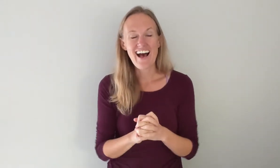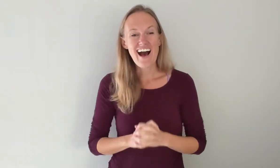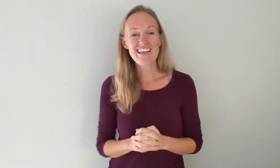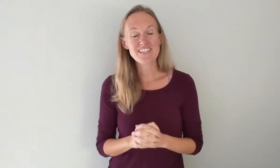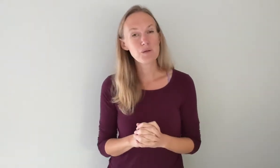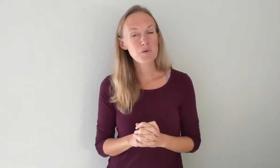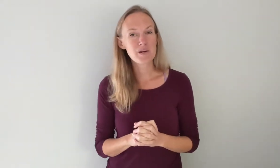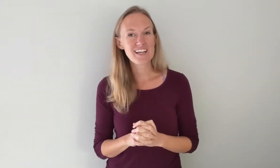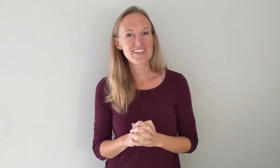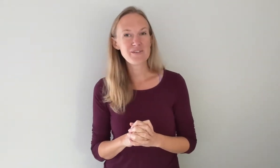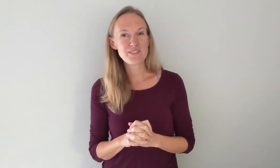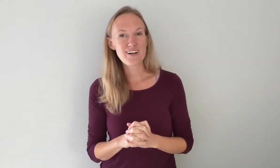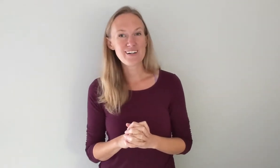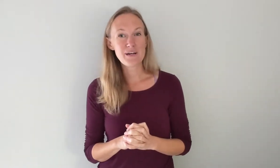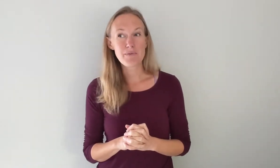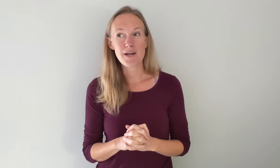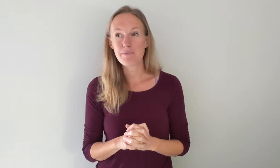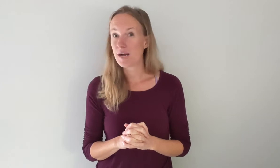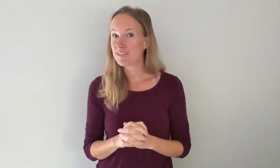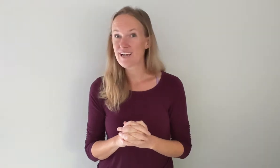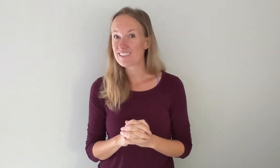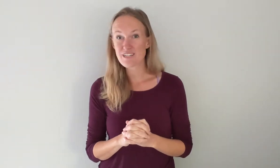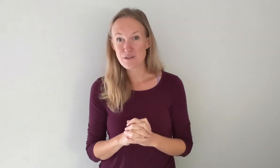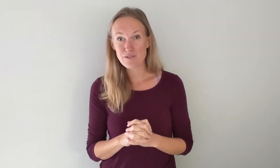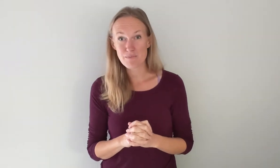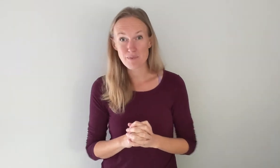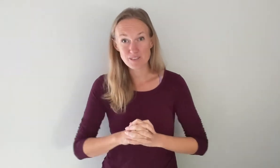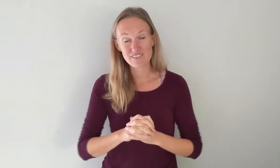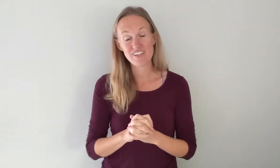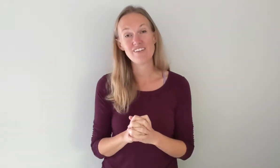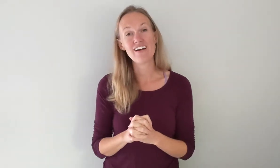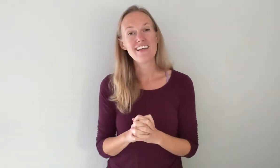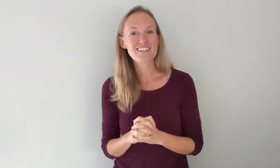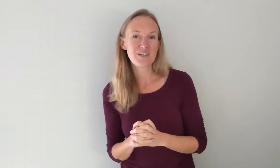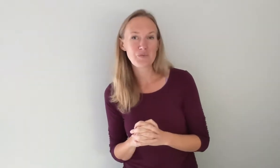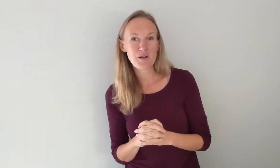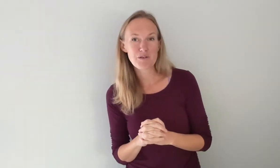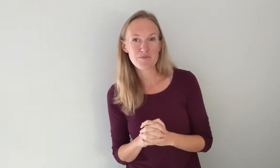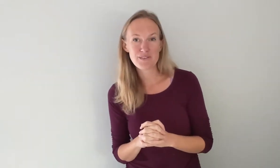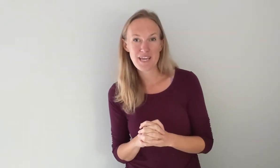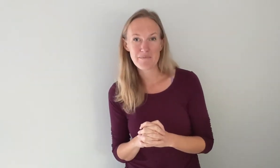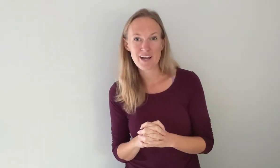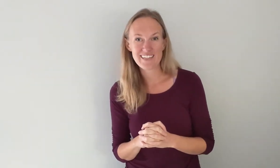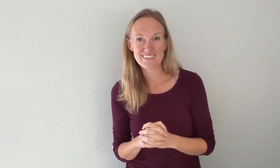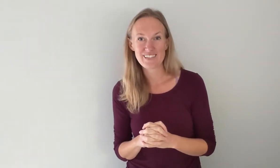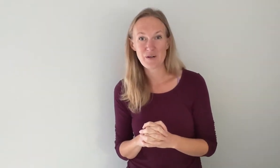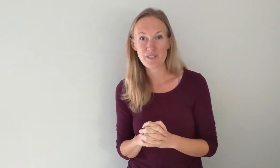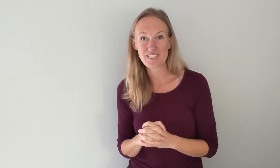This week we're working on a new song but probably not new to most of you. It's called What a Beautiful Name by Hillsong Worship.